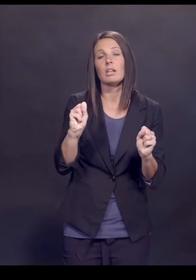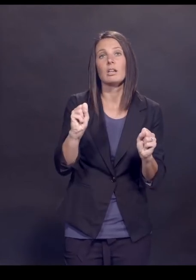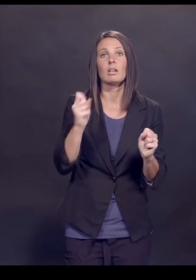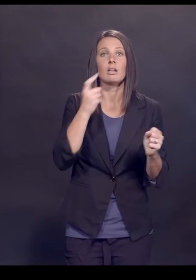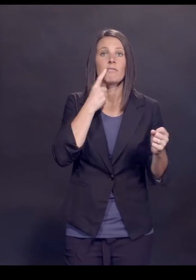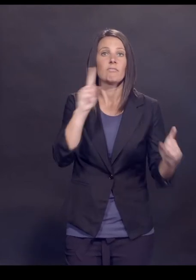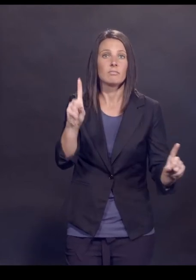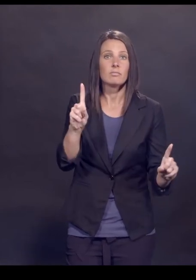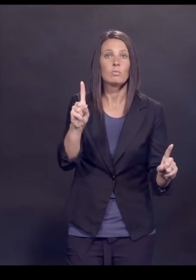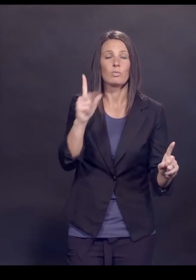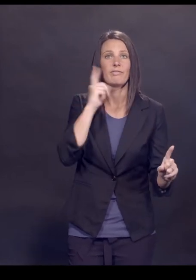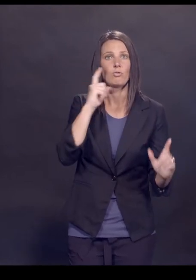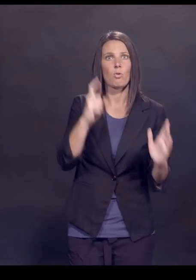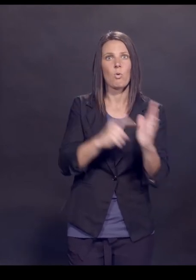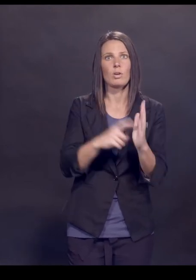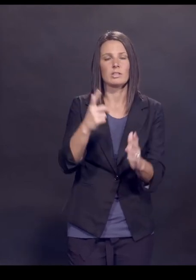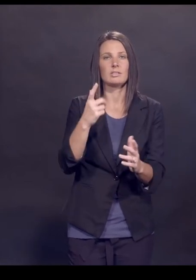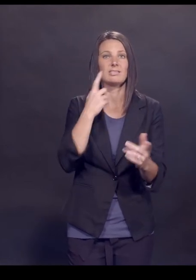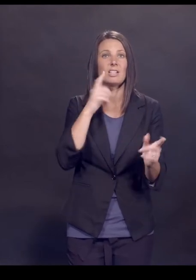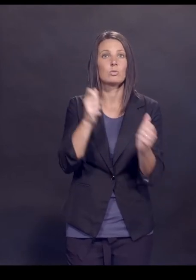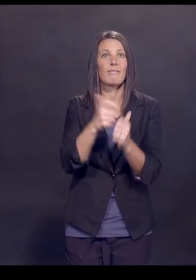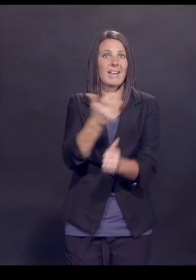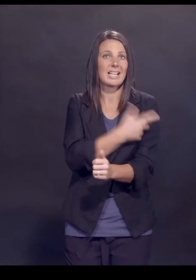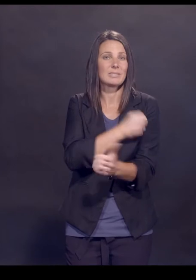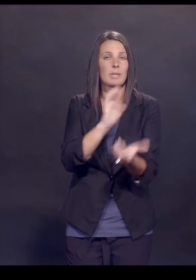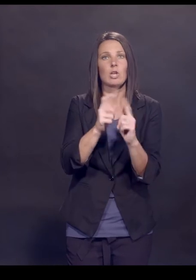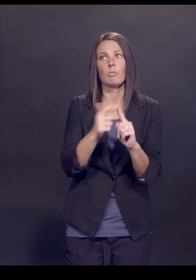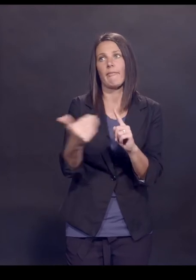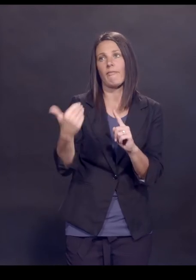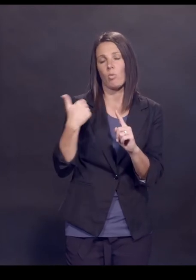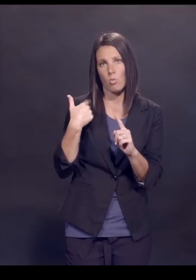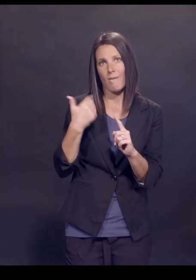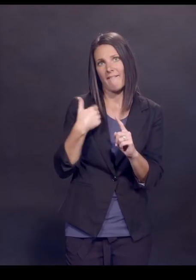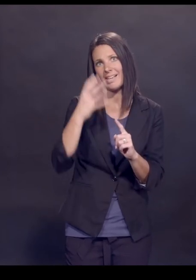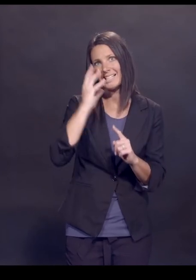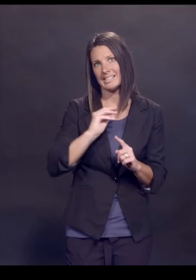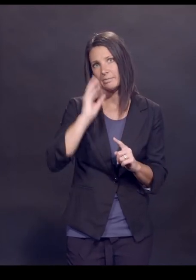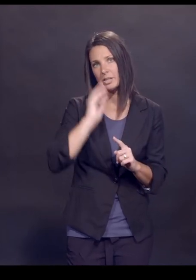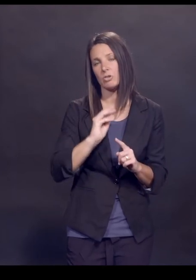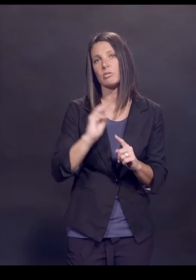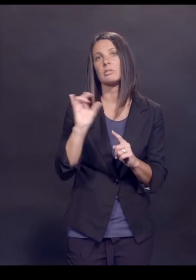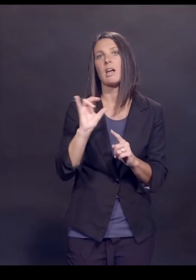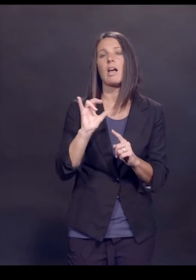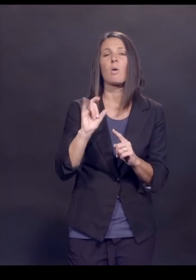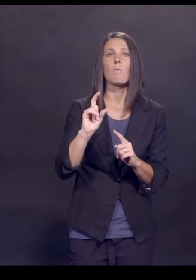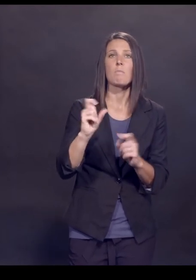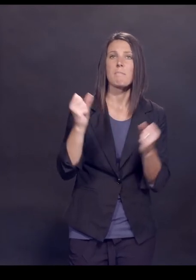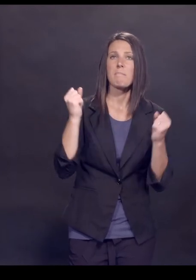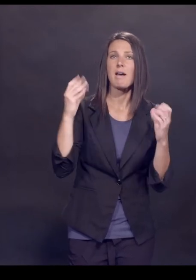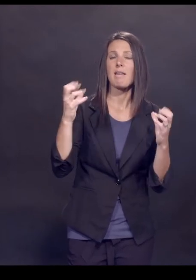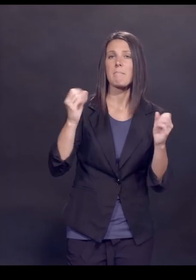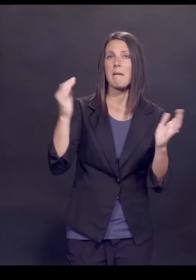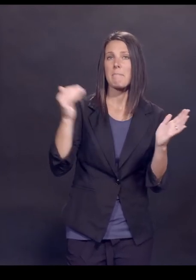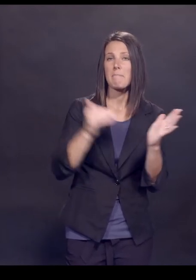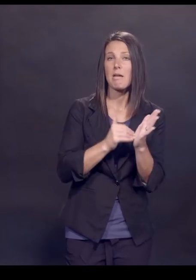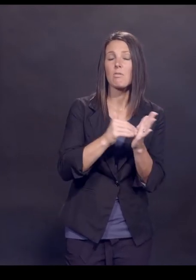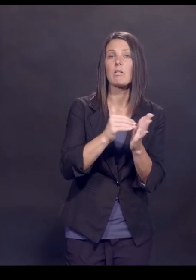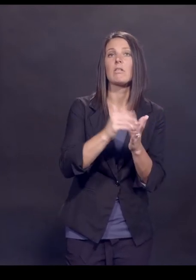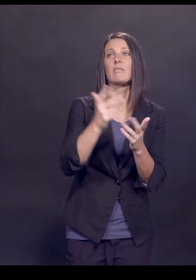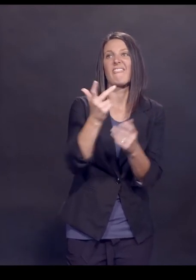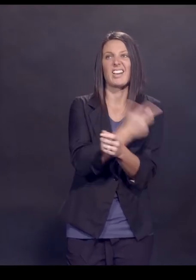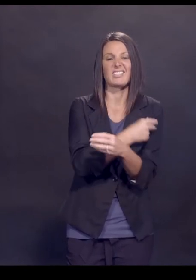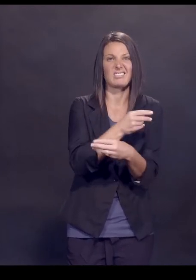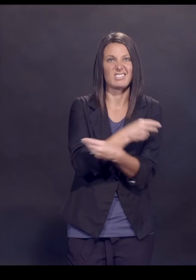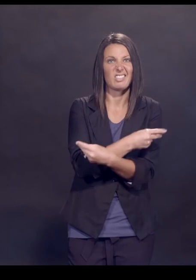vaccines that, you know, we've never seen before. And we have experienced. We have, as you said, hundreds of millions of doses of these